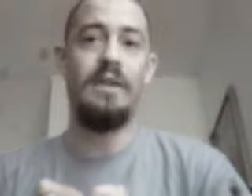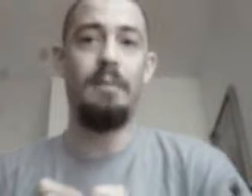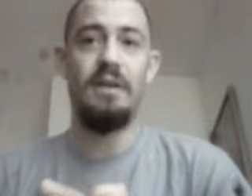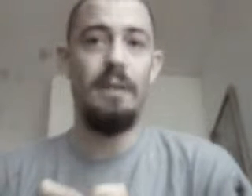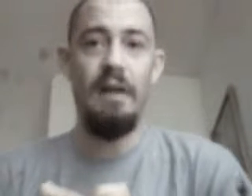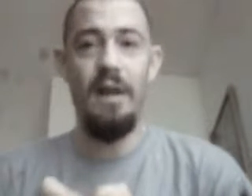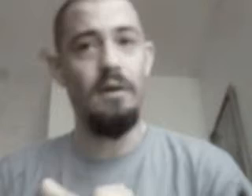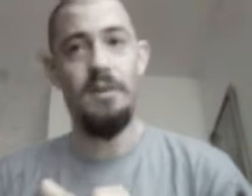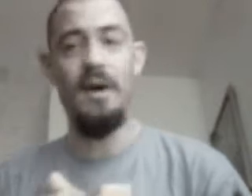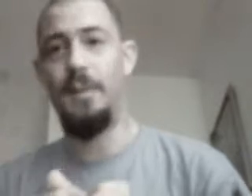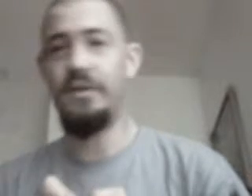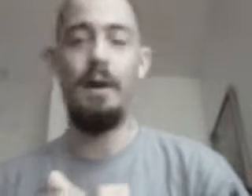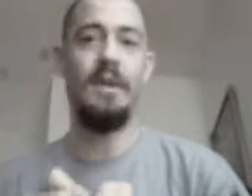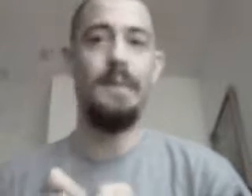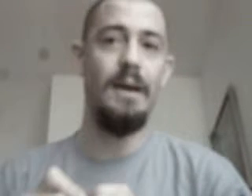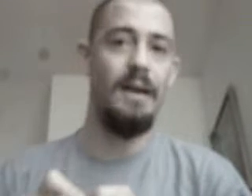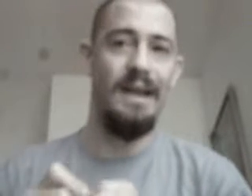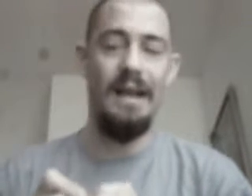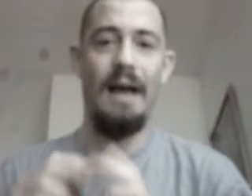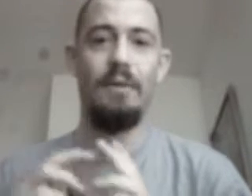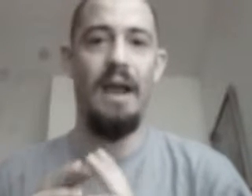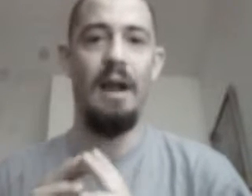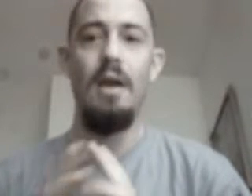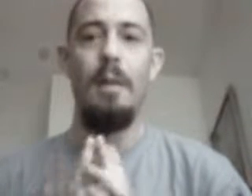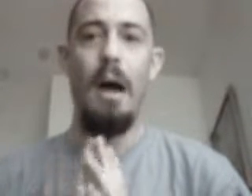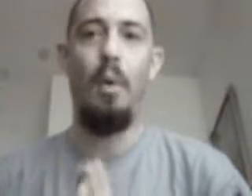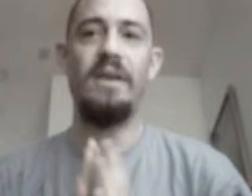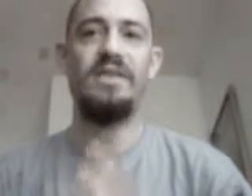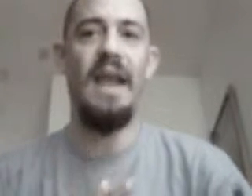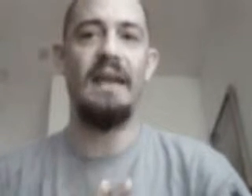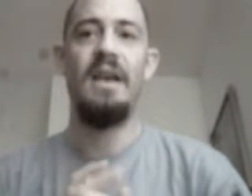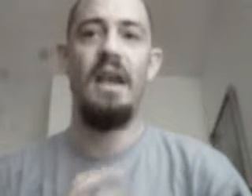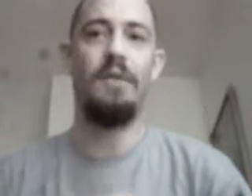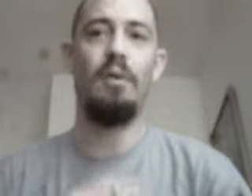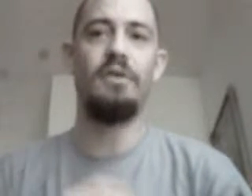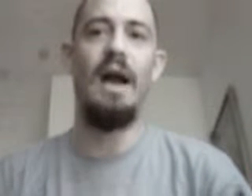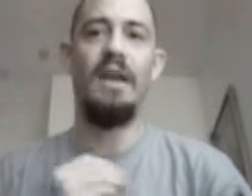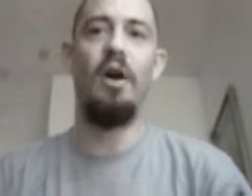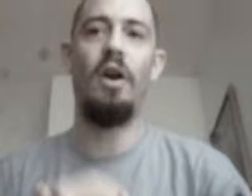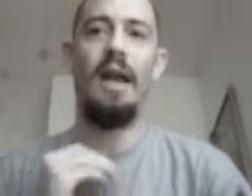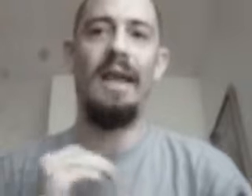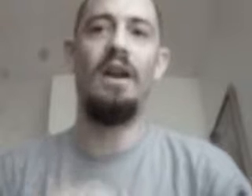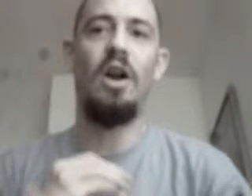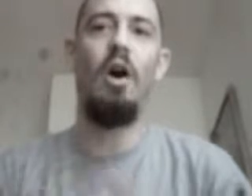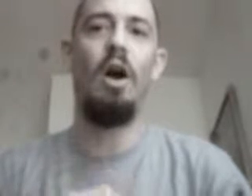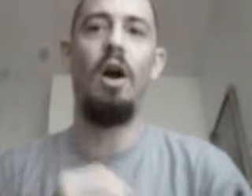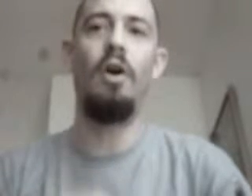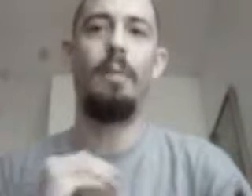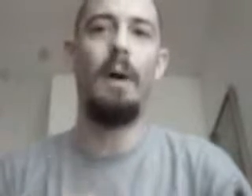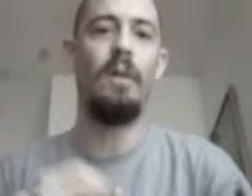send me some kind of video response, post comments, be an idiot, I don't care, my point stands, if you are driving in a car on public